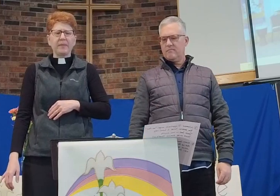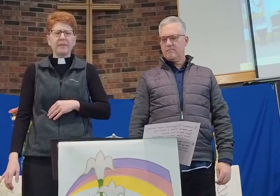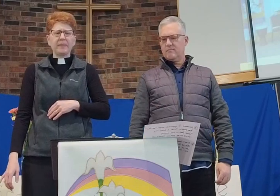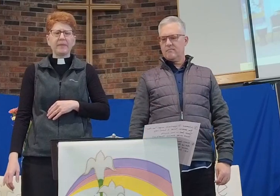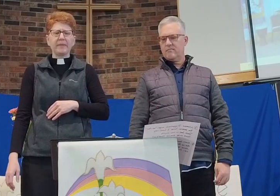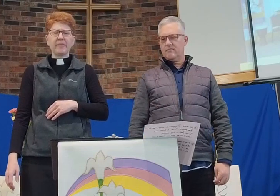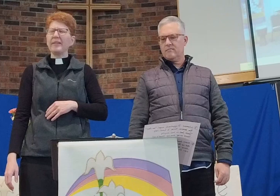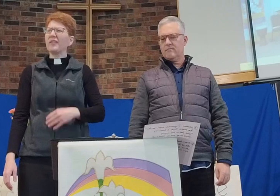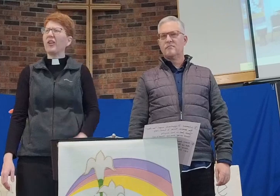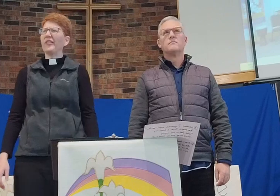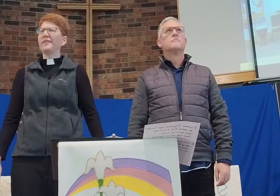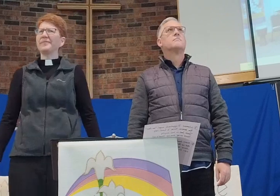He's gone.